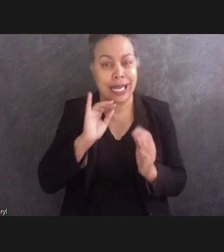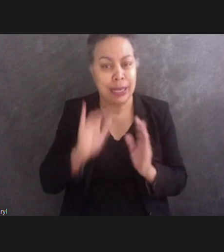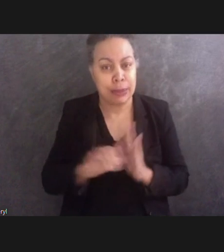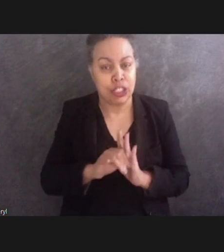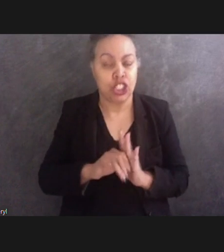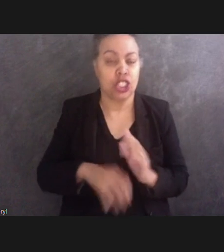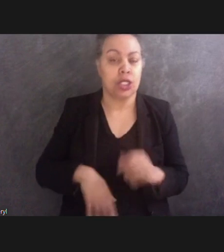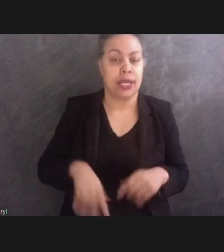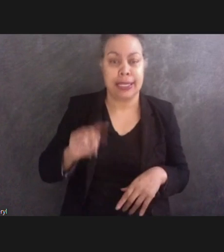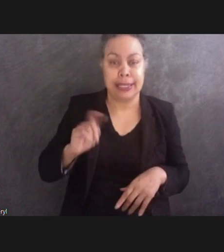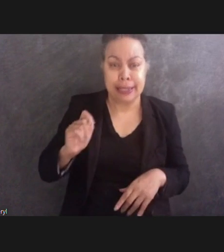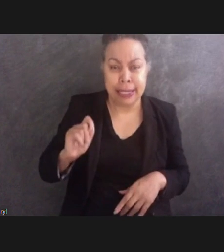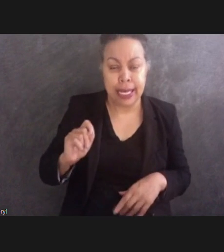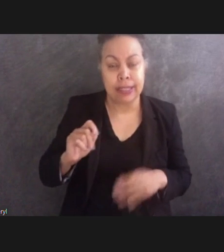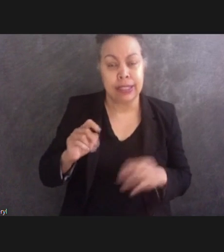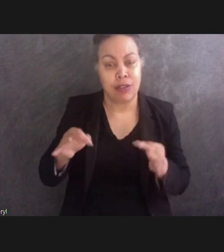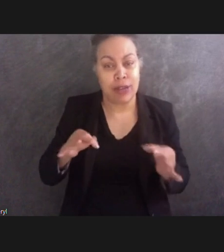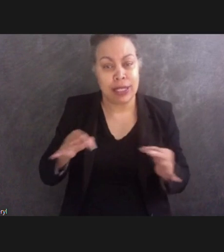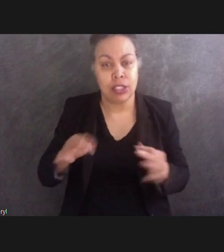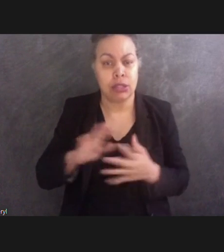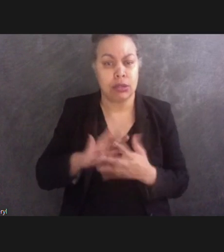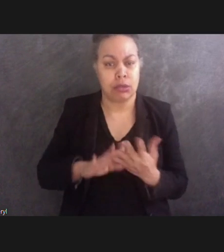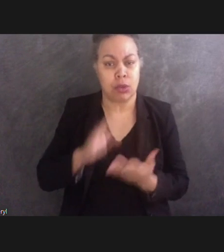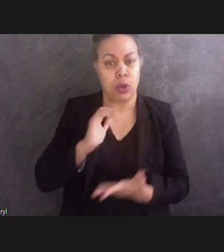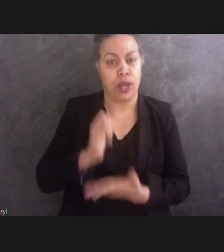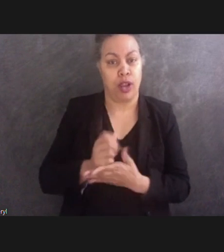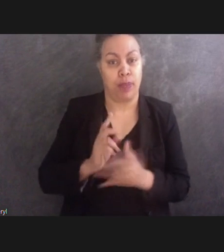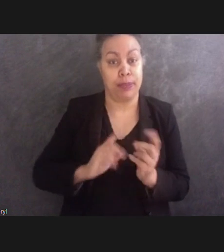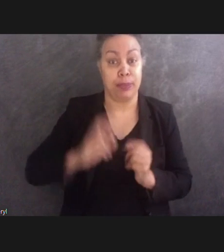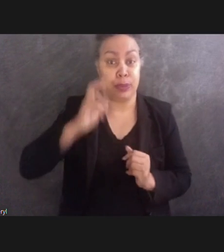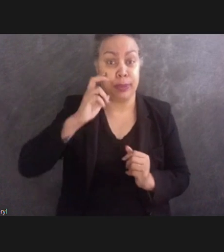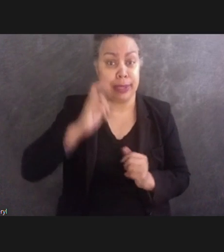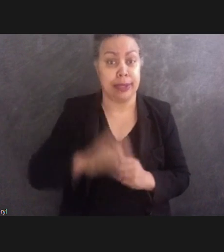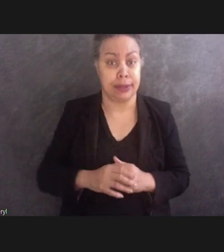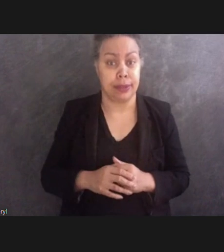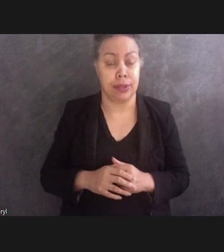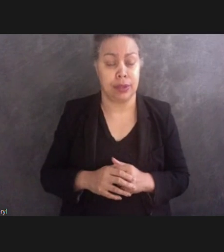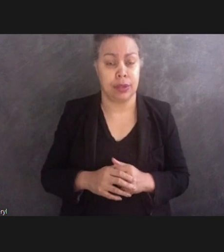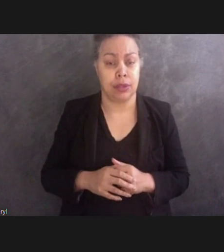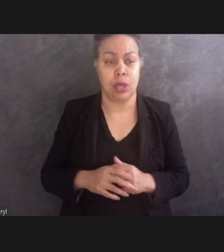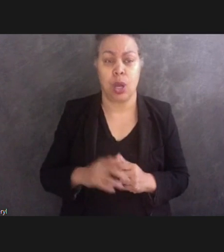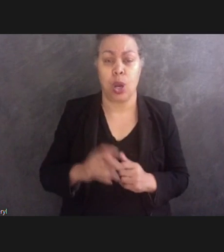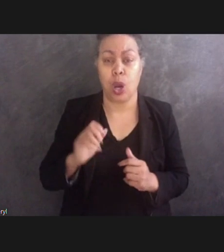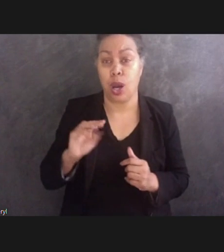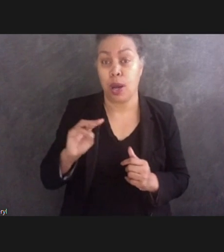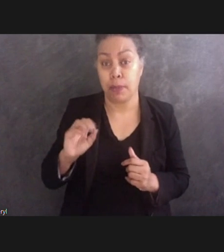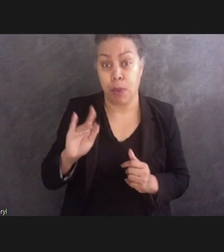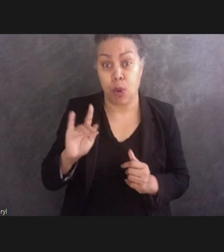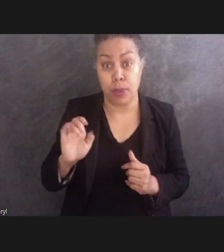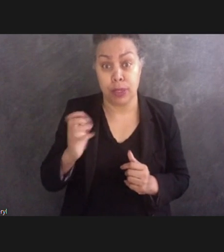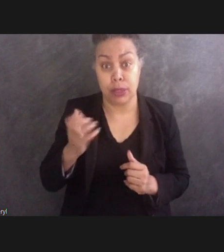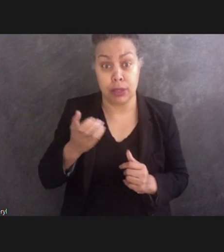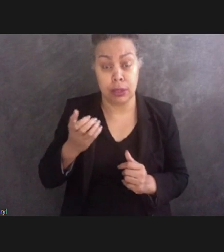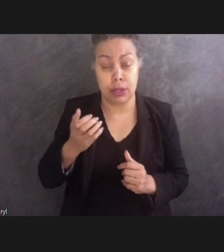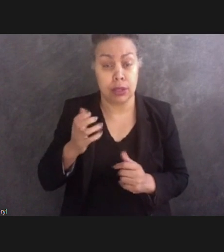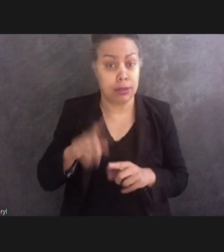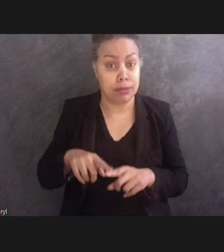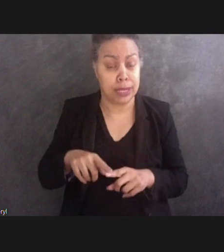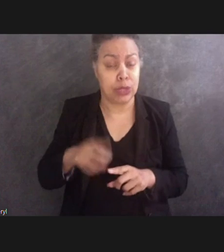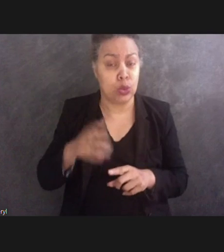people who are blind. A mobile guide can be accessed by smartphone and this